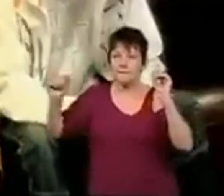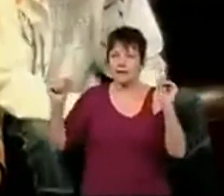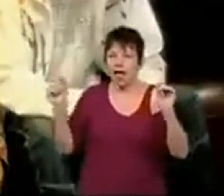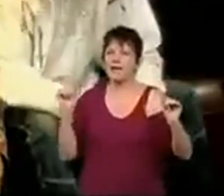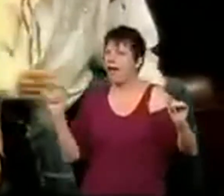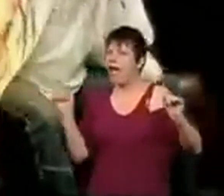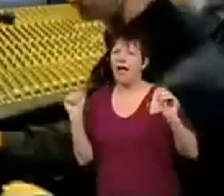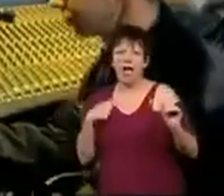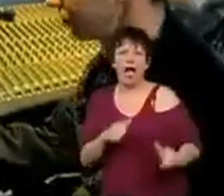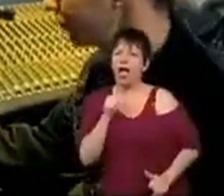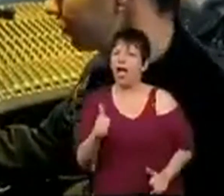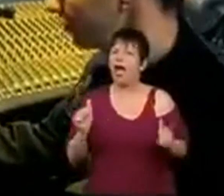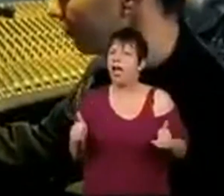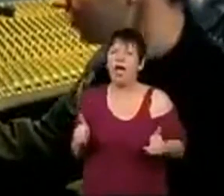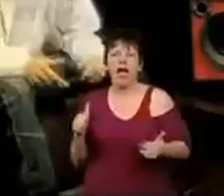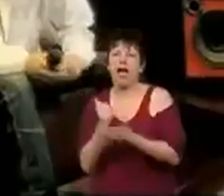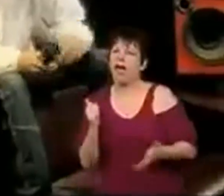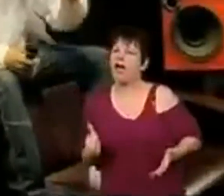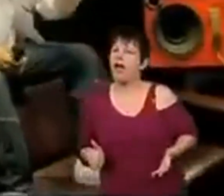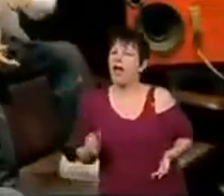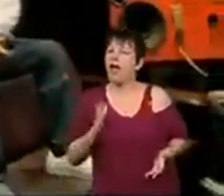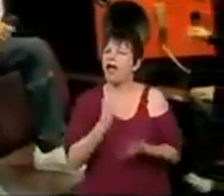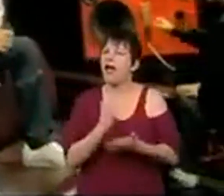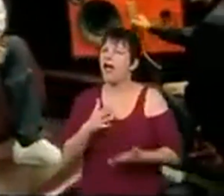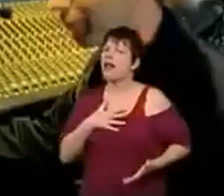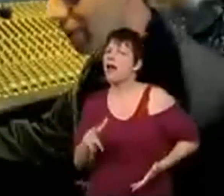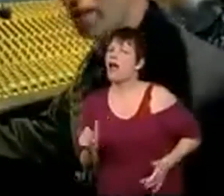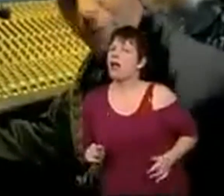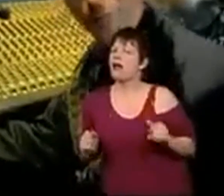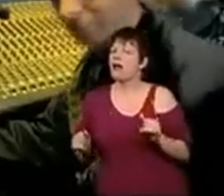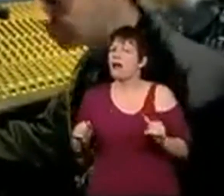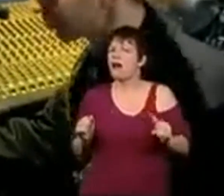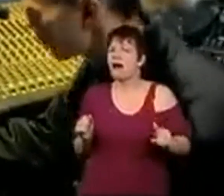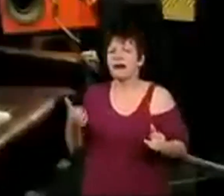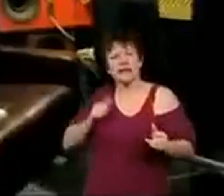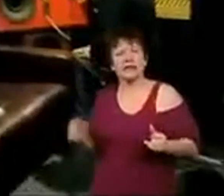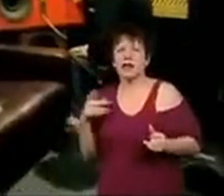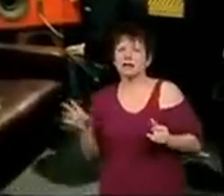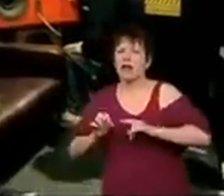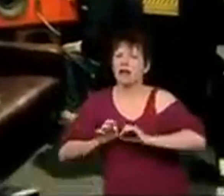yeah yeah yeah that's sick that is sick i could definitely drop to that one all we need now is like a hook line